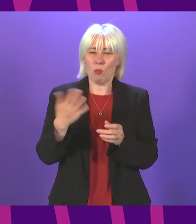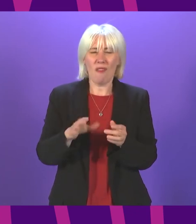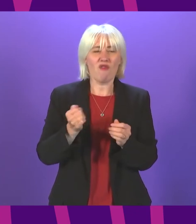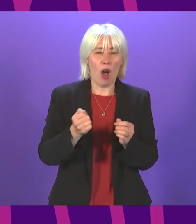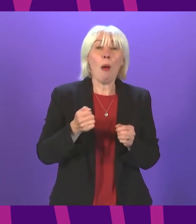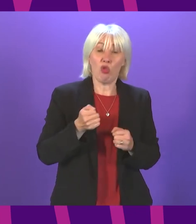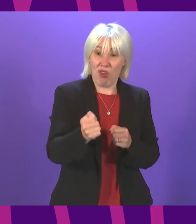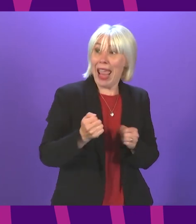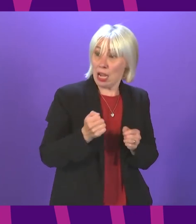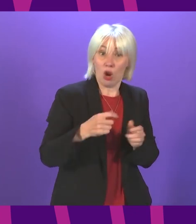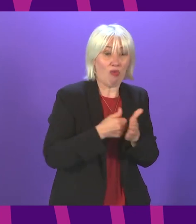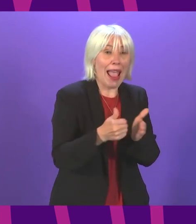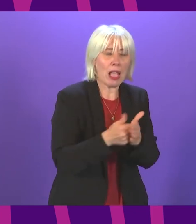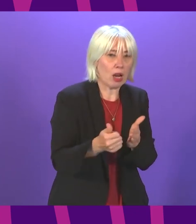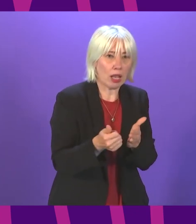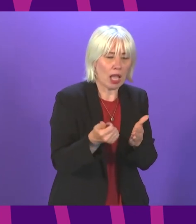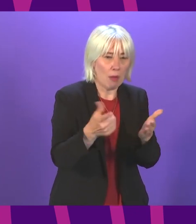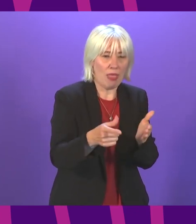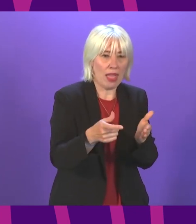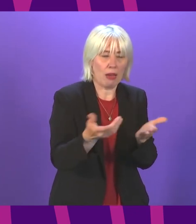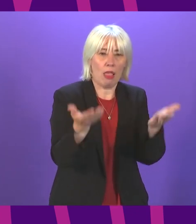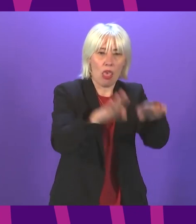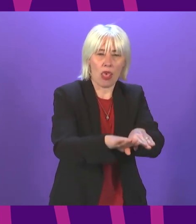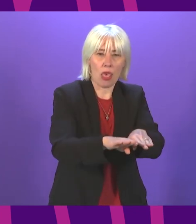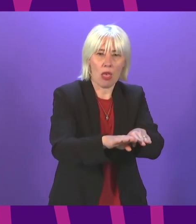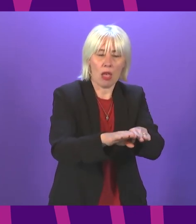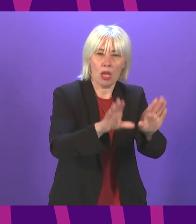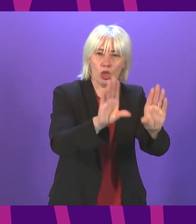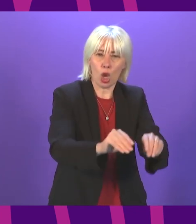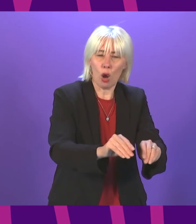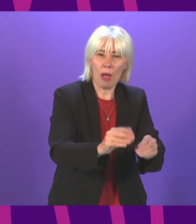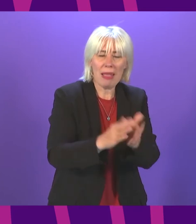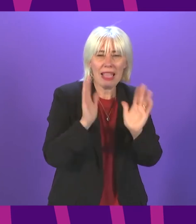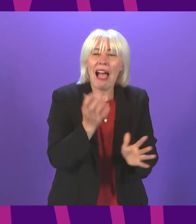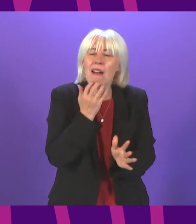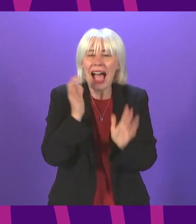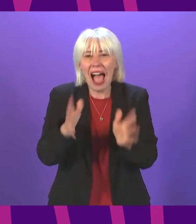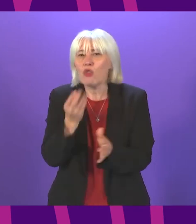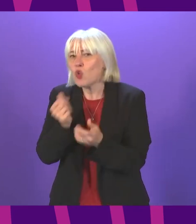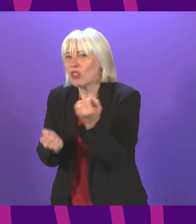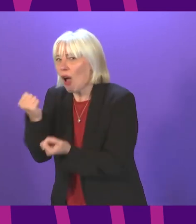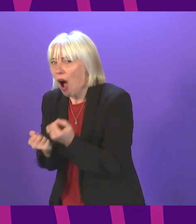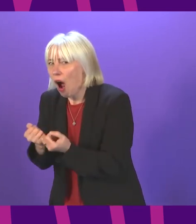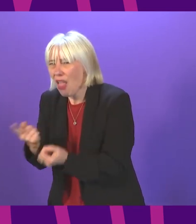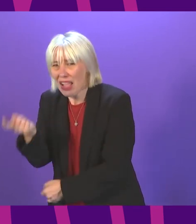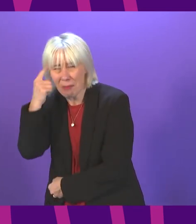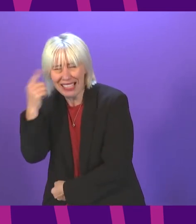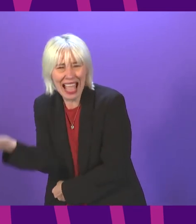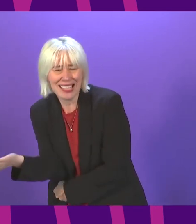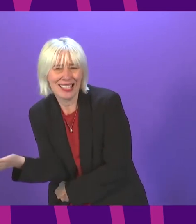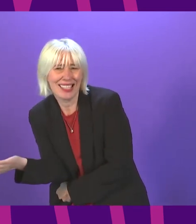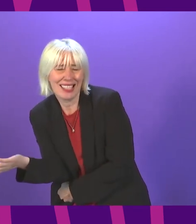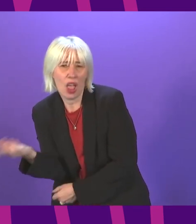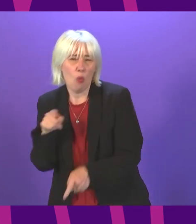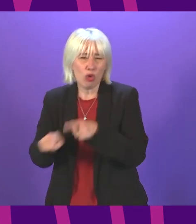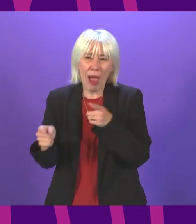cars because their local community will no longer have a service they can use how can that make sense when we are trying to